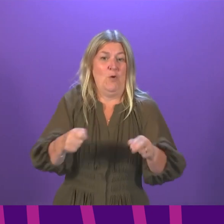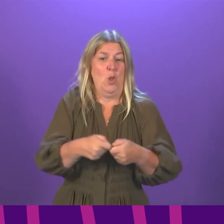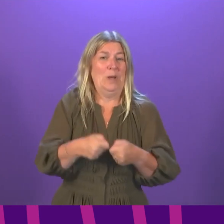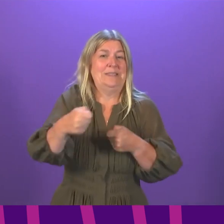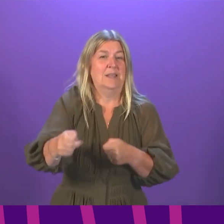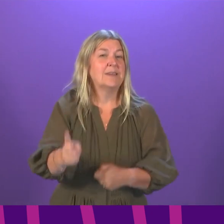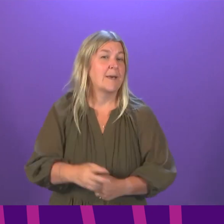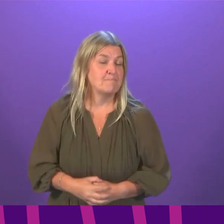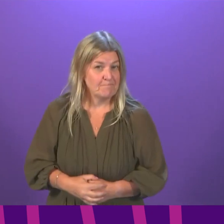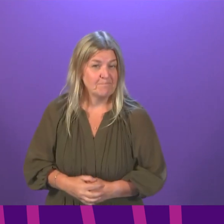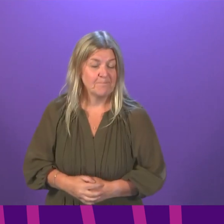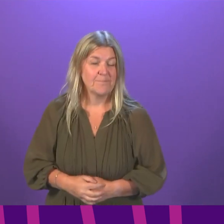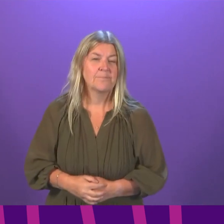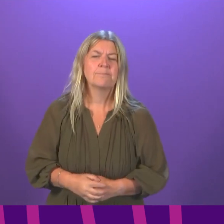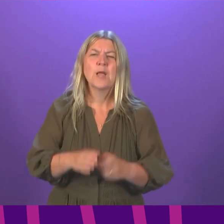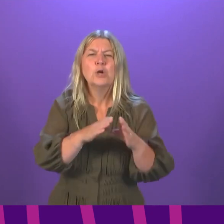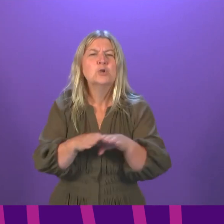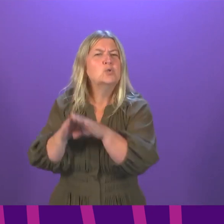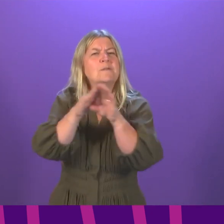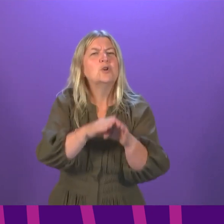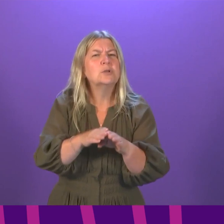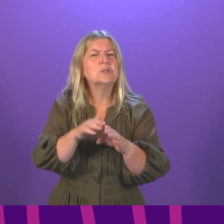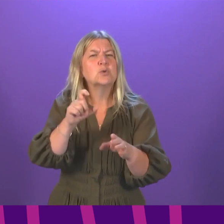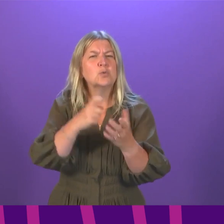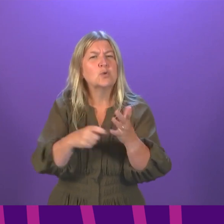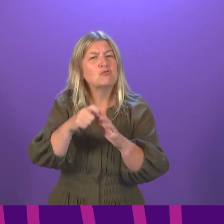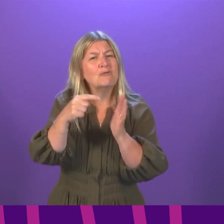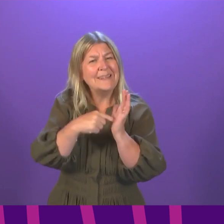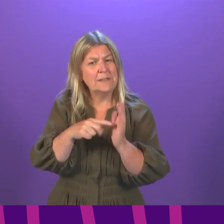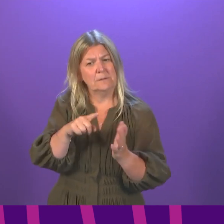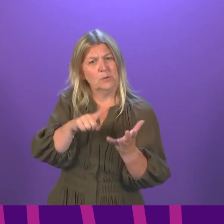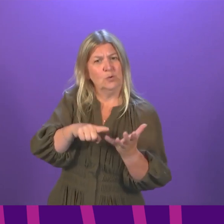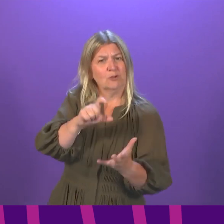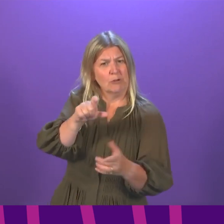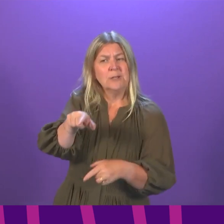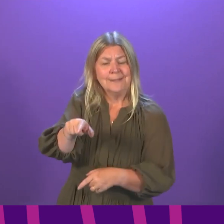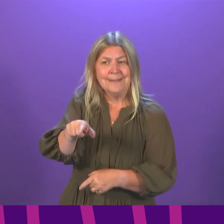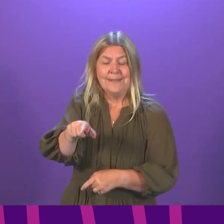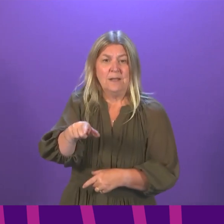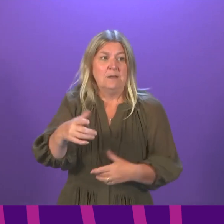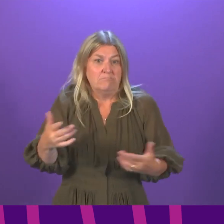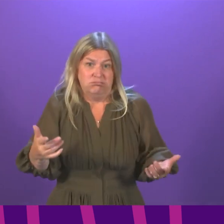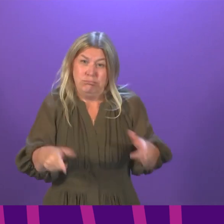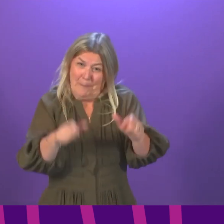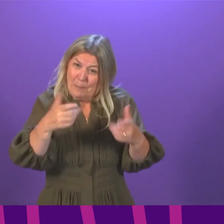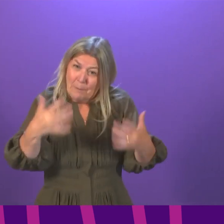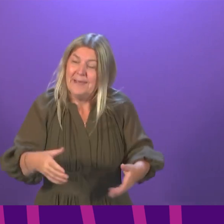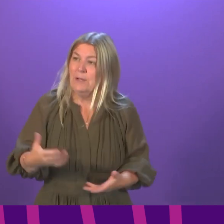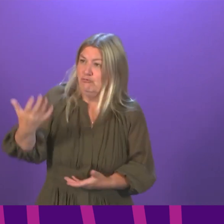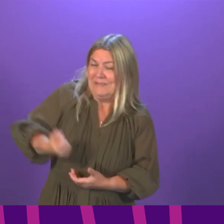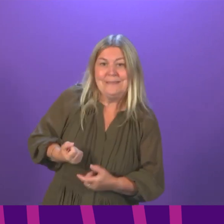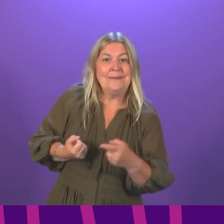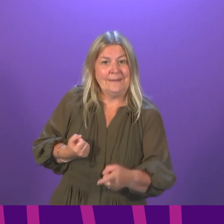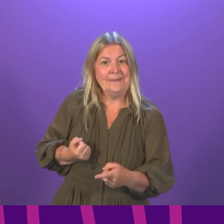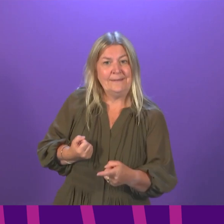On universal credit, I do not know how anybody in good conscience, having given an uplift to universal credit to people who